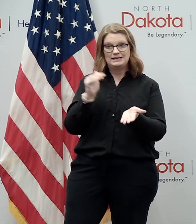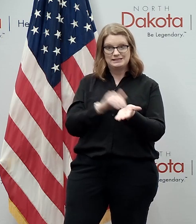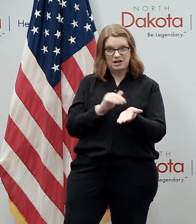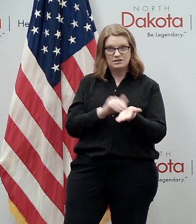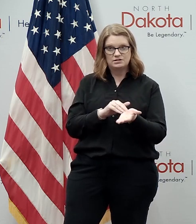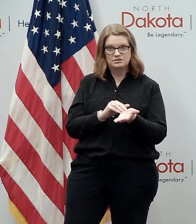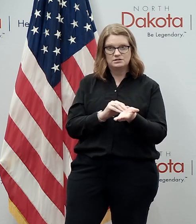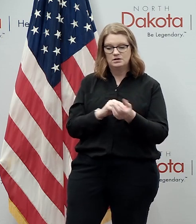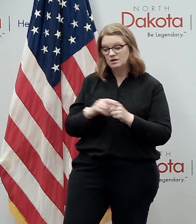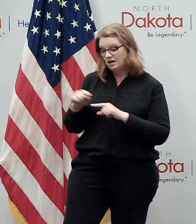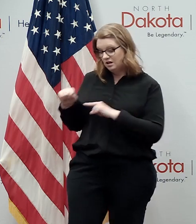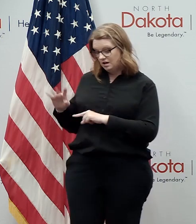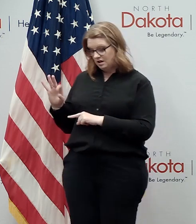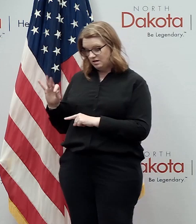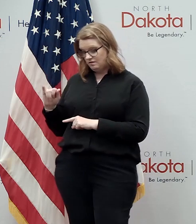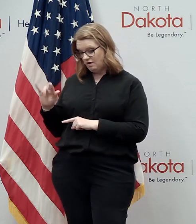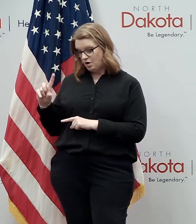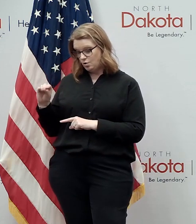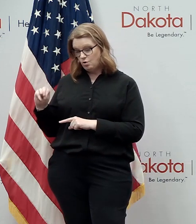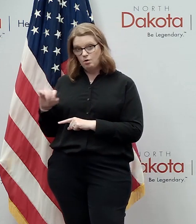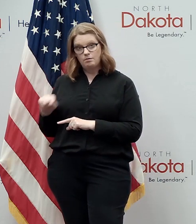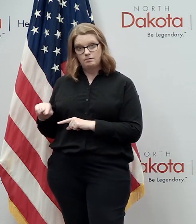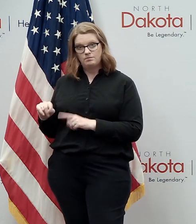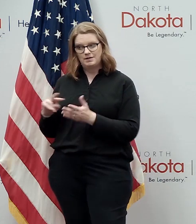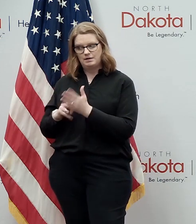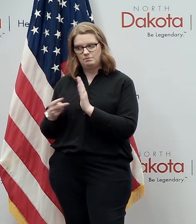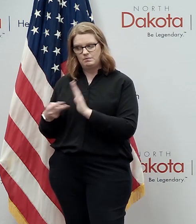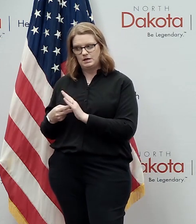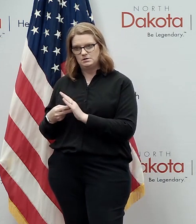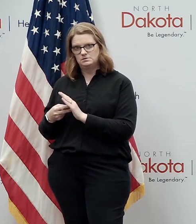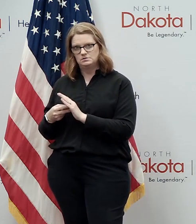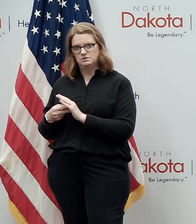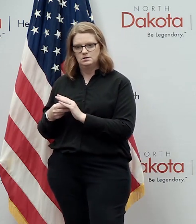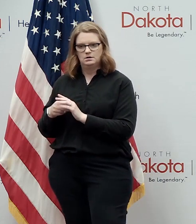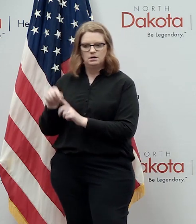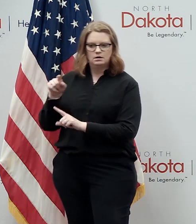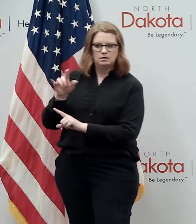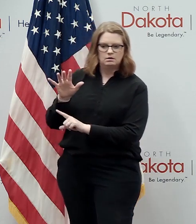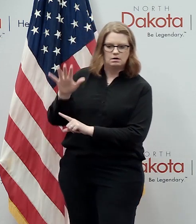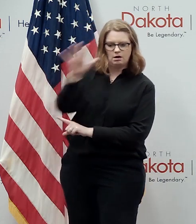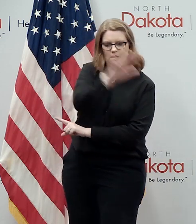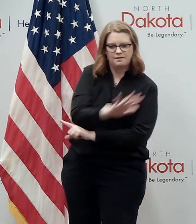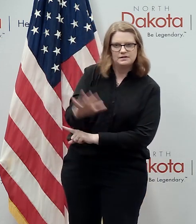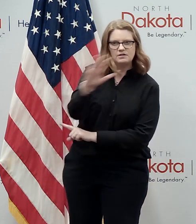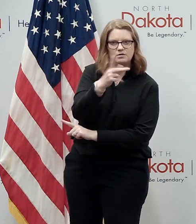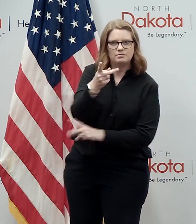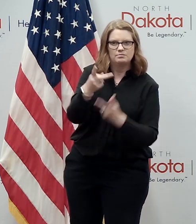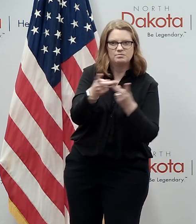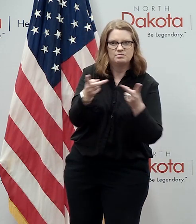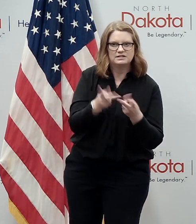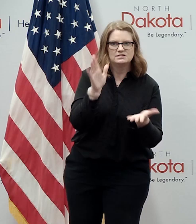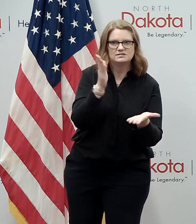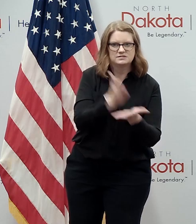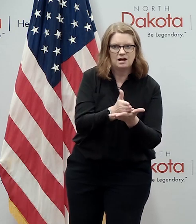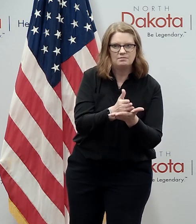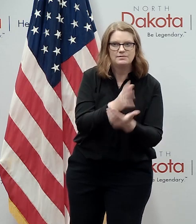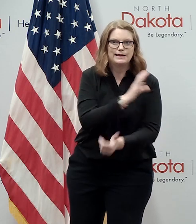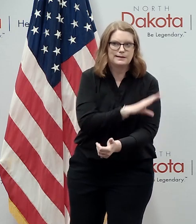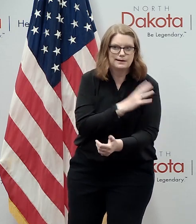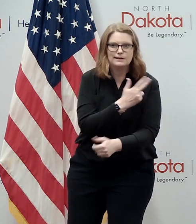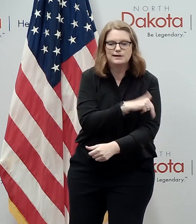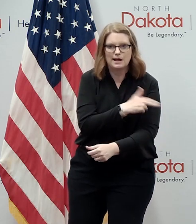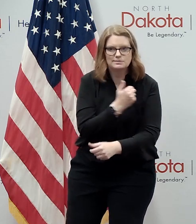just because we're doing the thing in the fargo dome does not mean we're not stopping offering at all the other fixed locations which is the clinics the hospitals